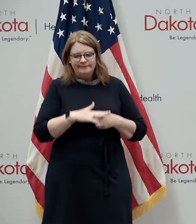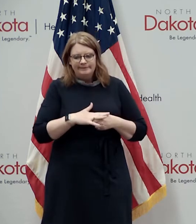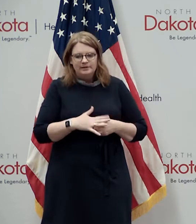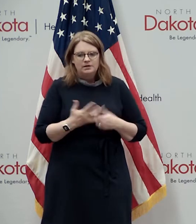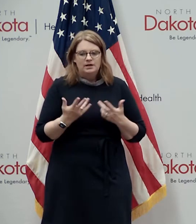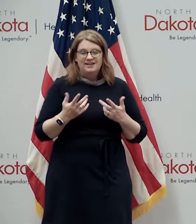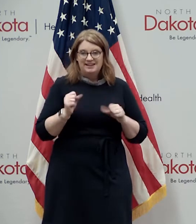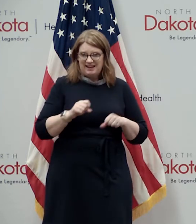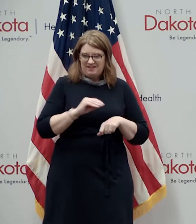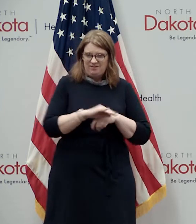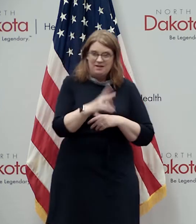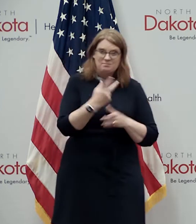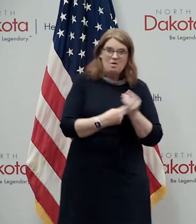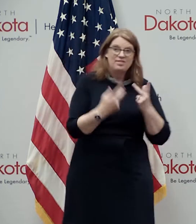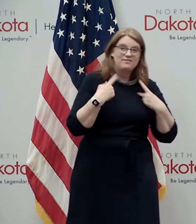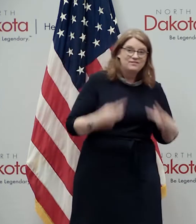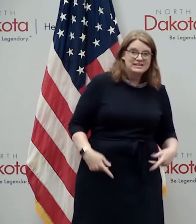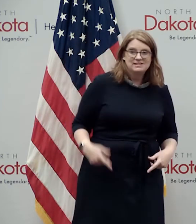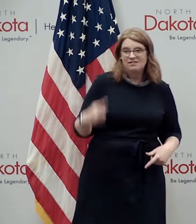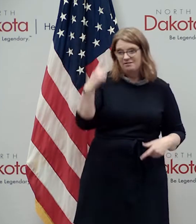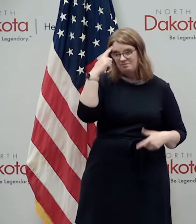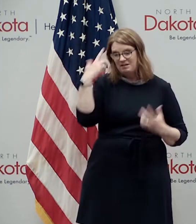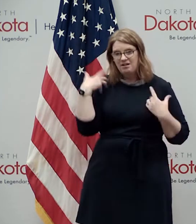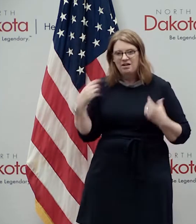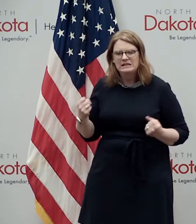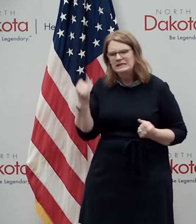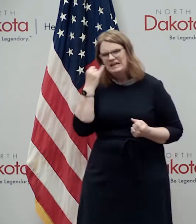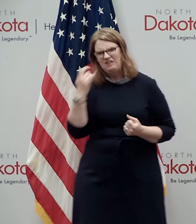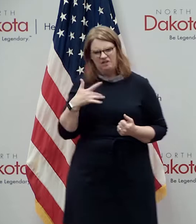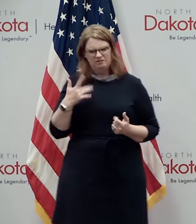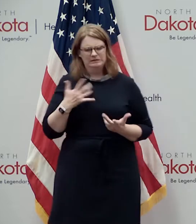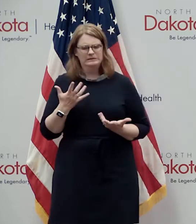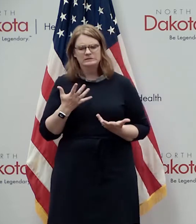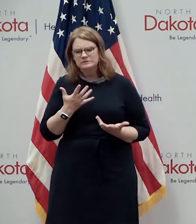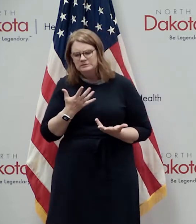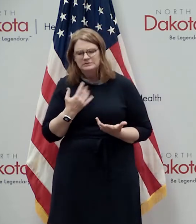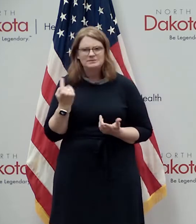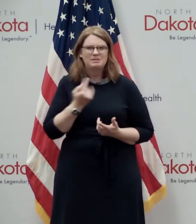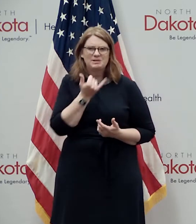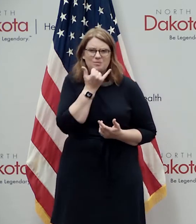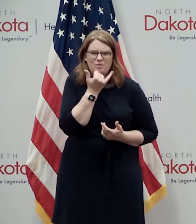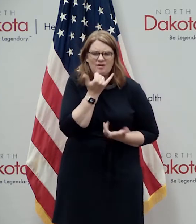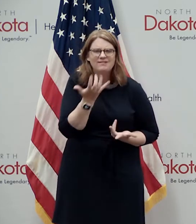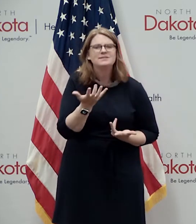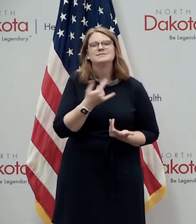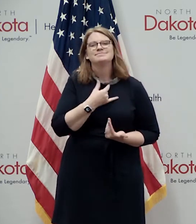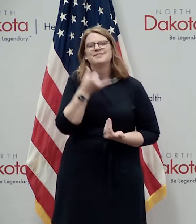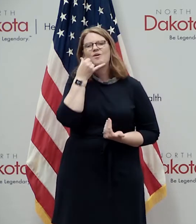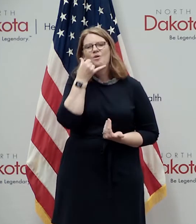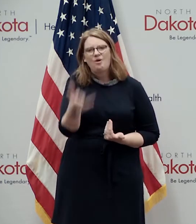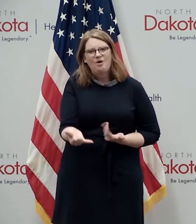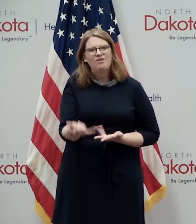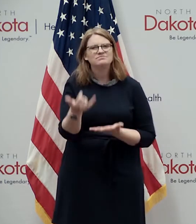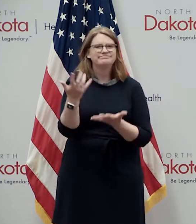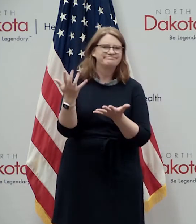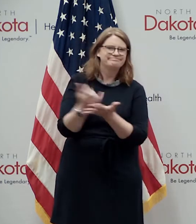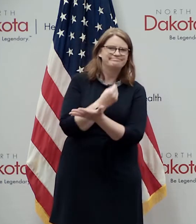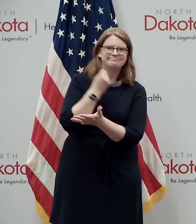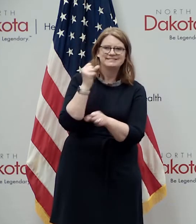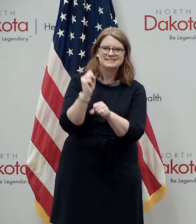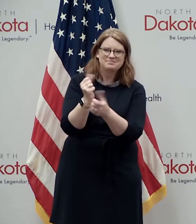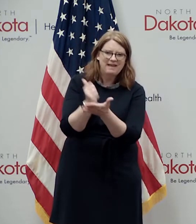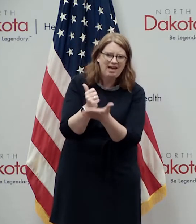and so again don't be afraid to reach out for help uh if you've we again all of us have gone through a rather traumatic